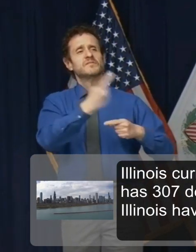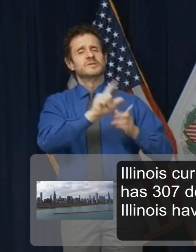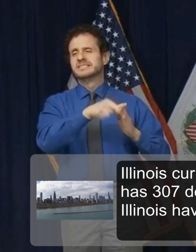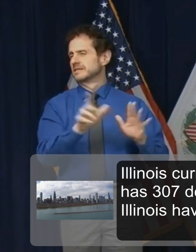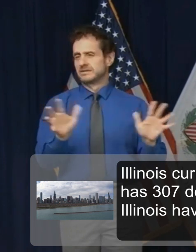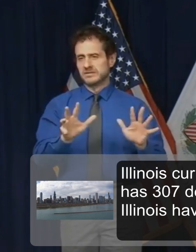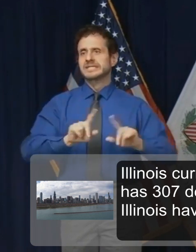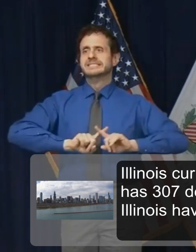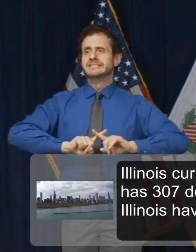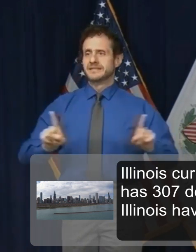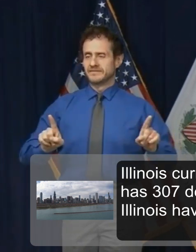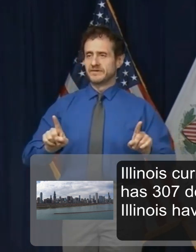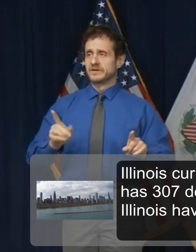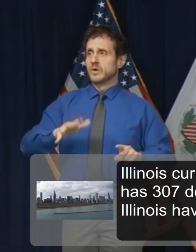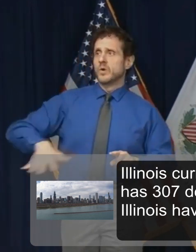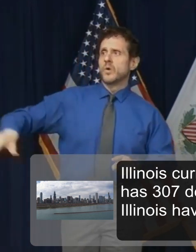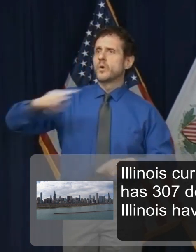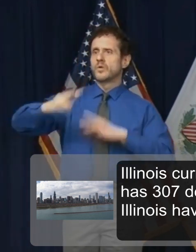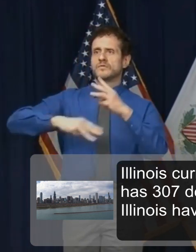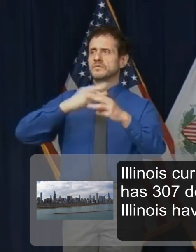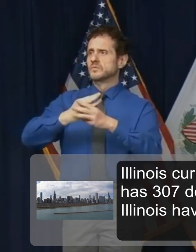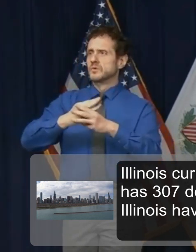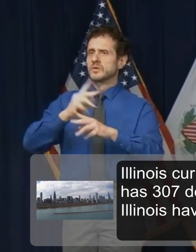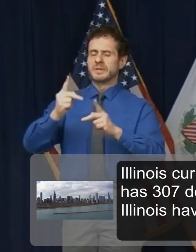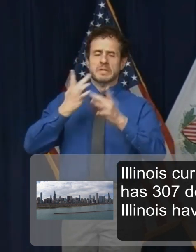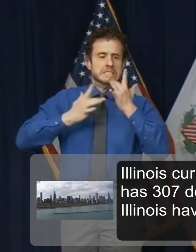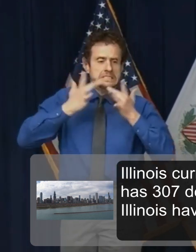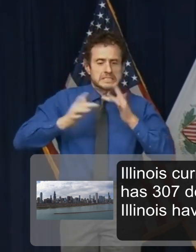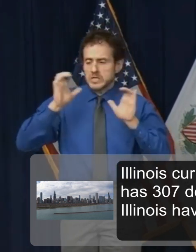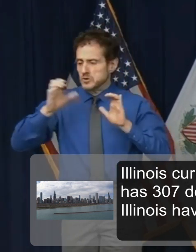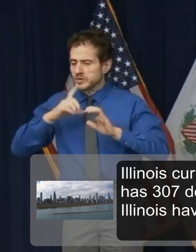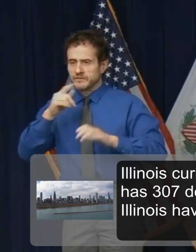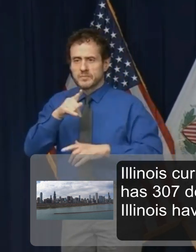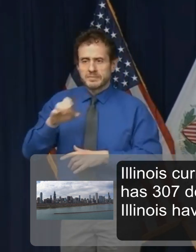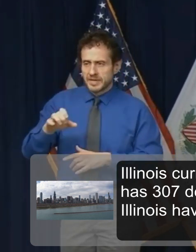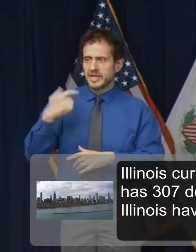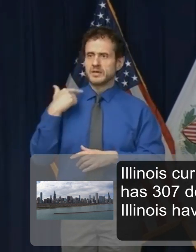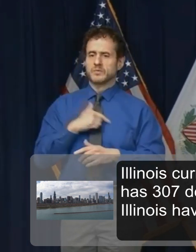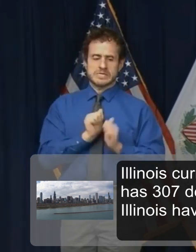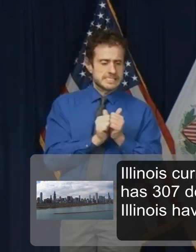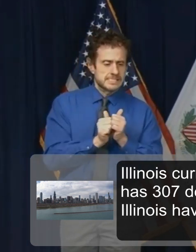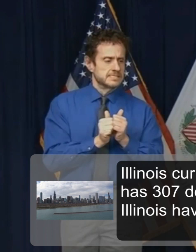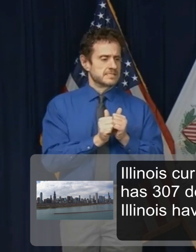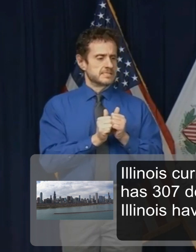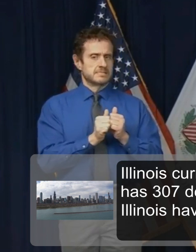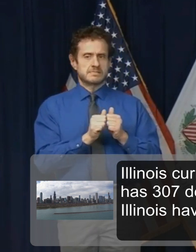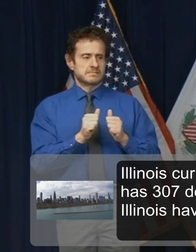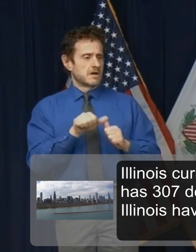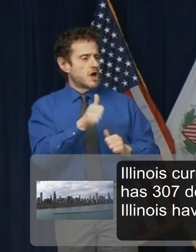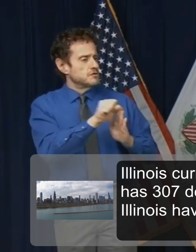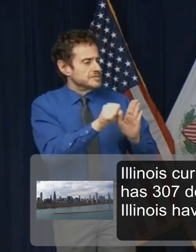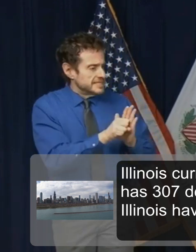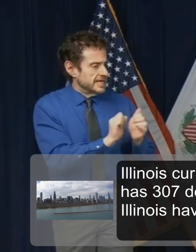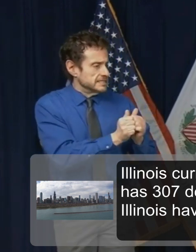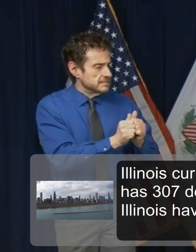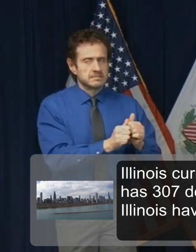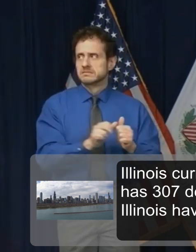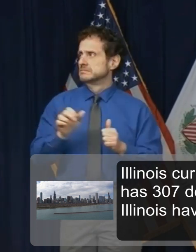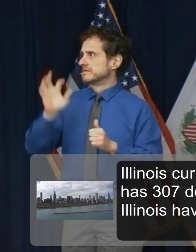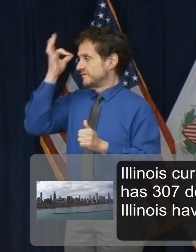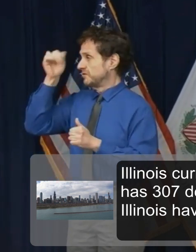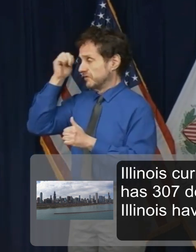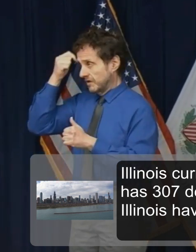There's a worldwide shortage that has us racing the clock and battling against other states and the federal government.